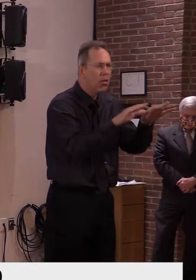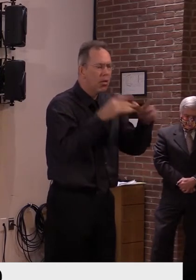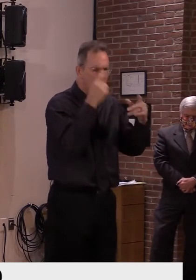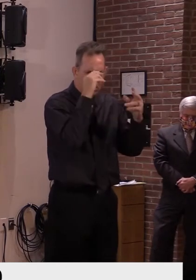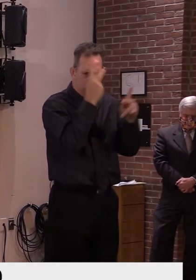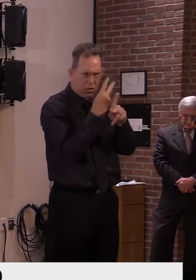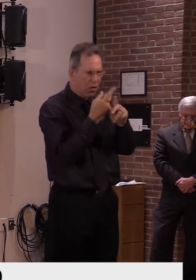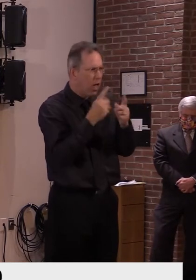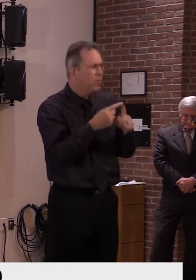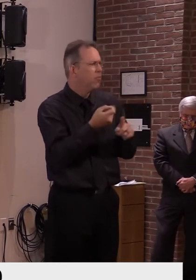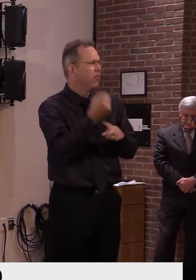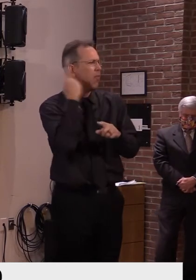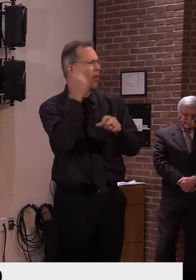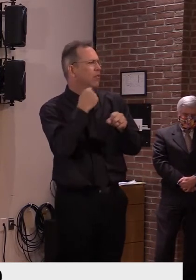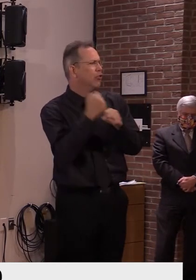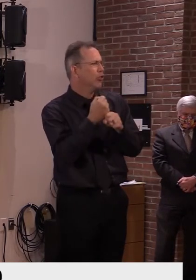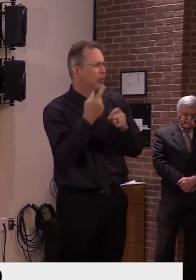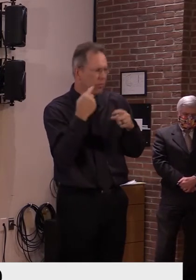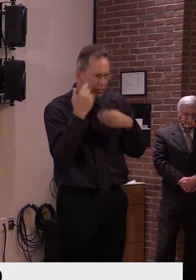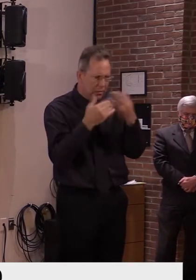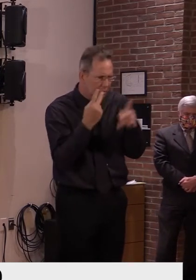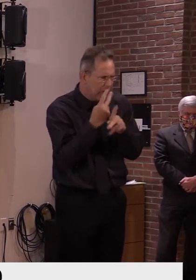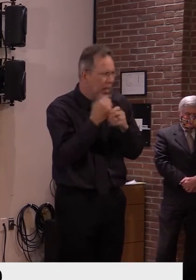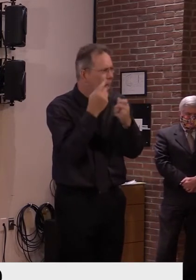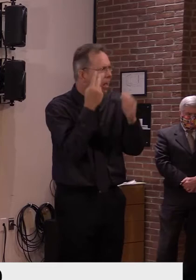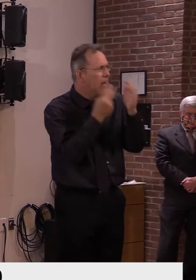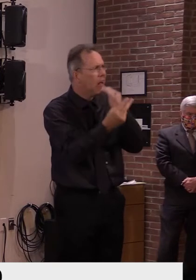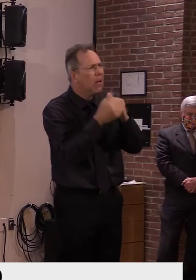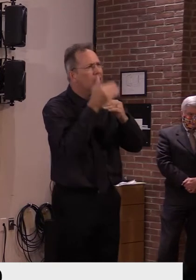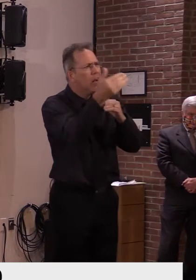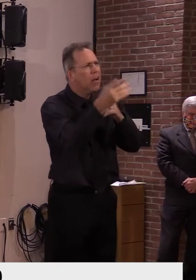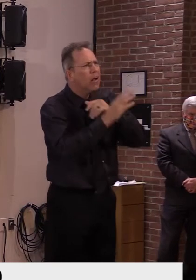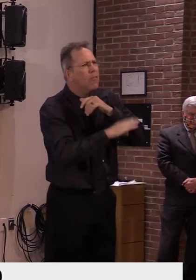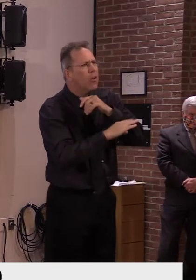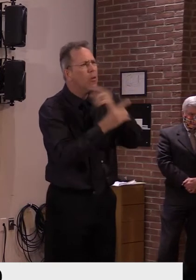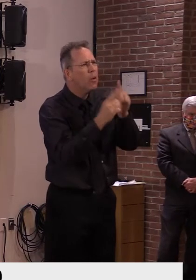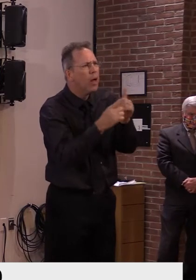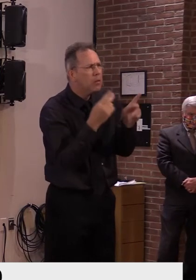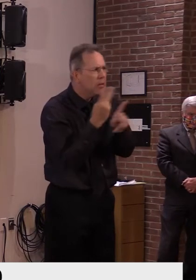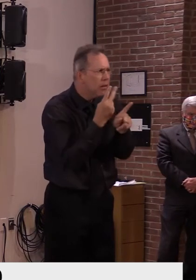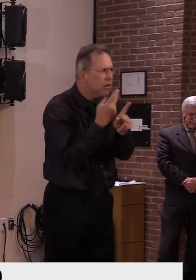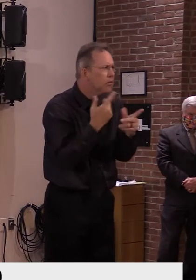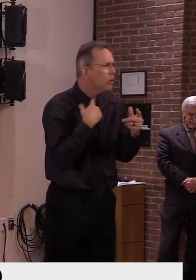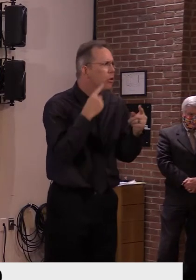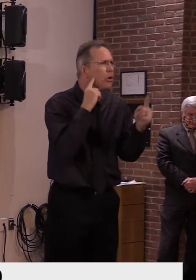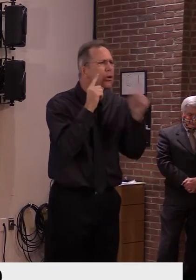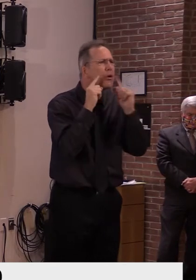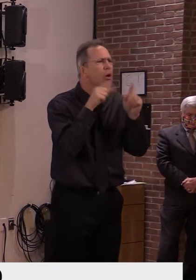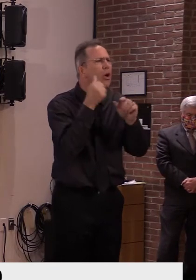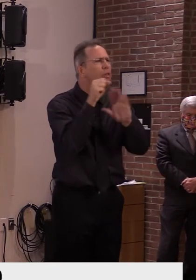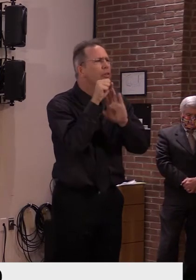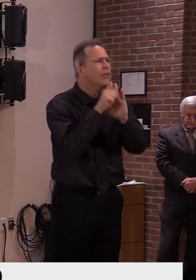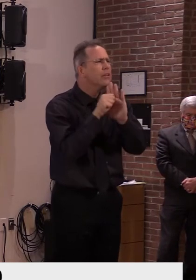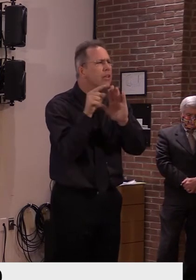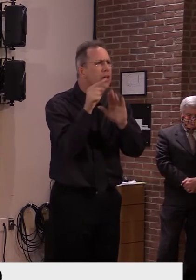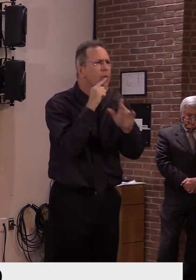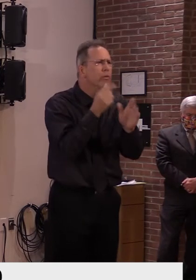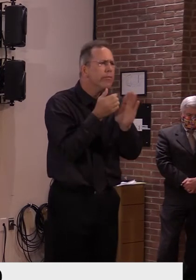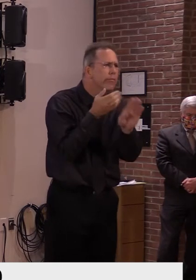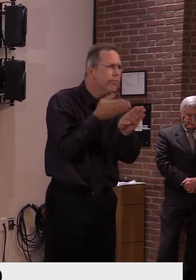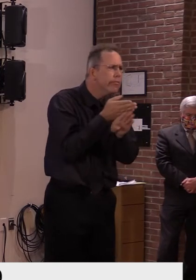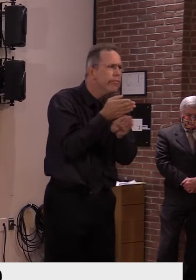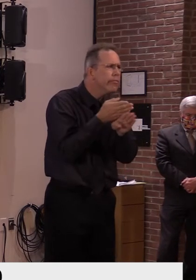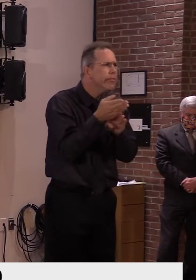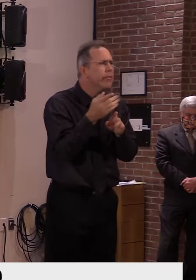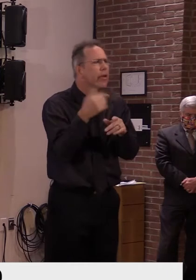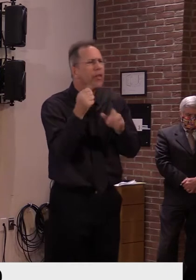election. Based on what we heard from state and national health experts and from the governor, only one thing